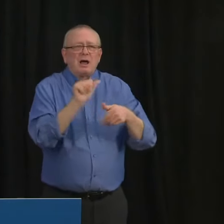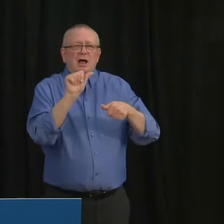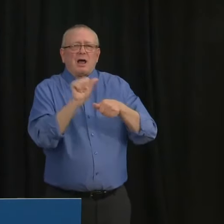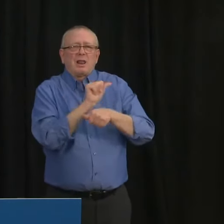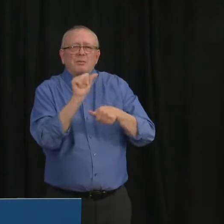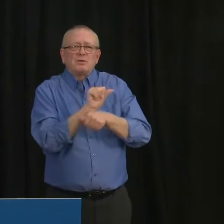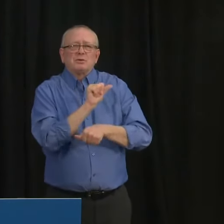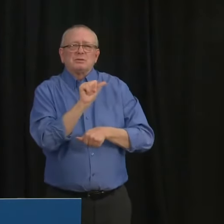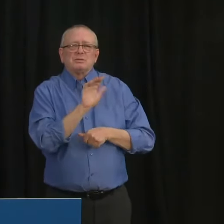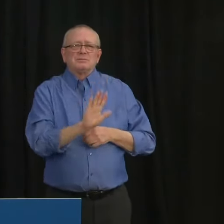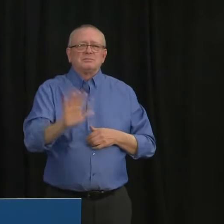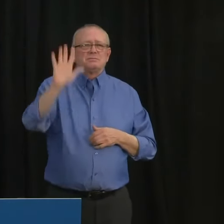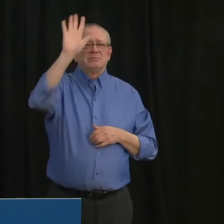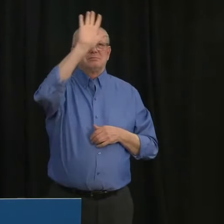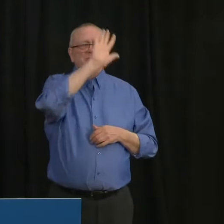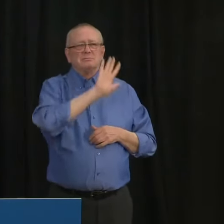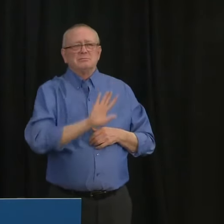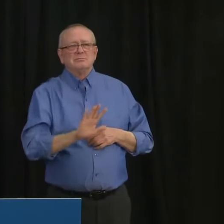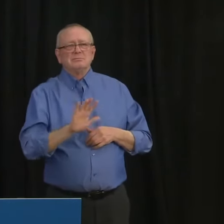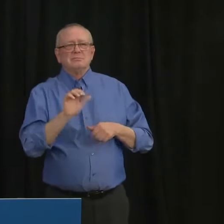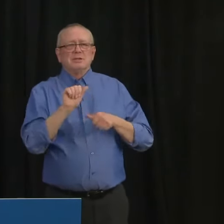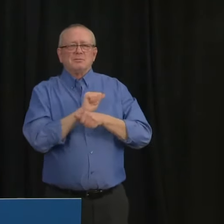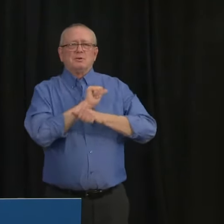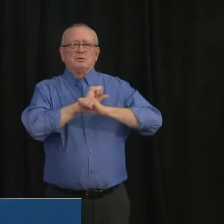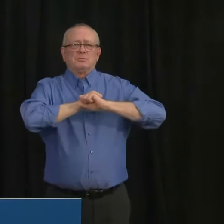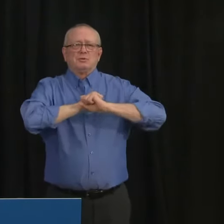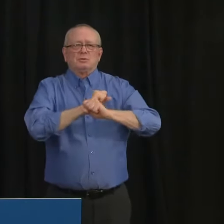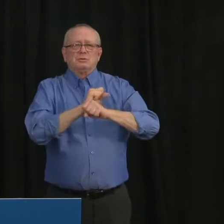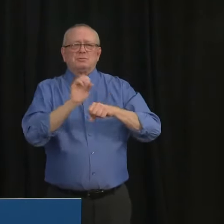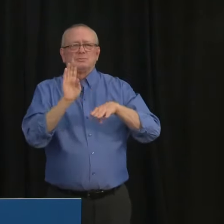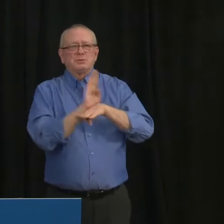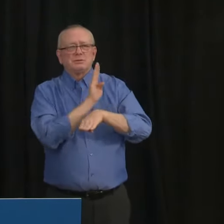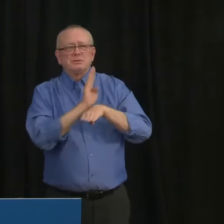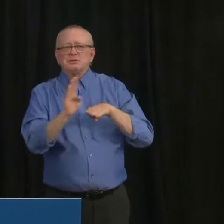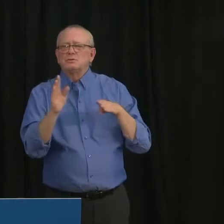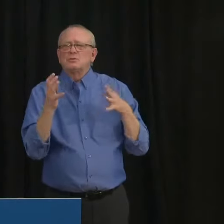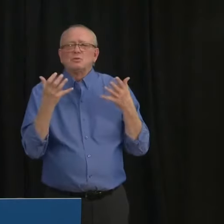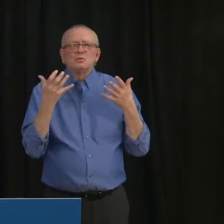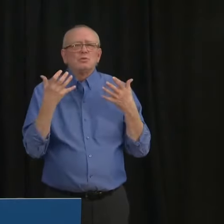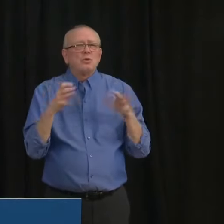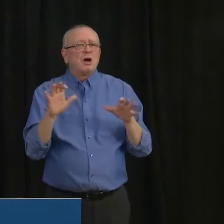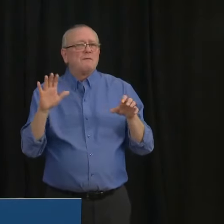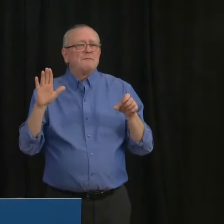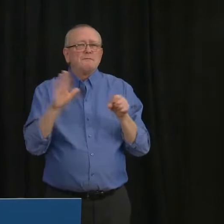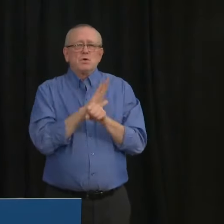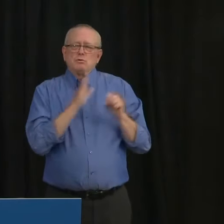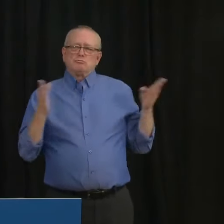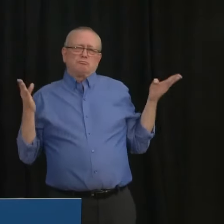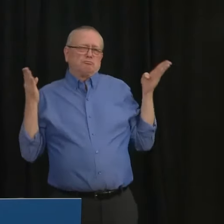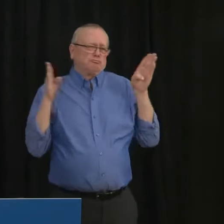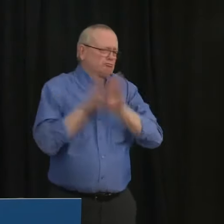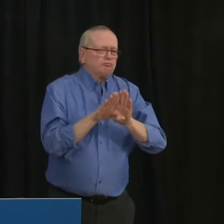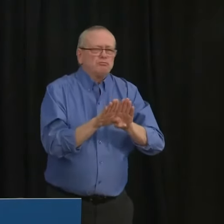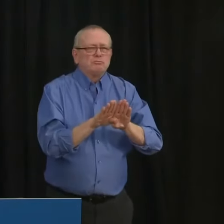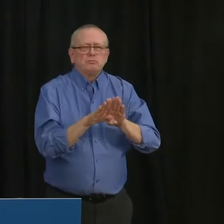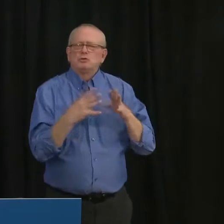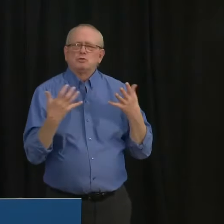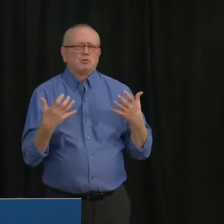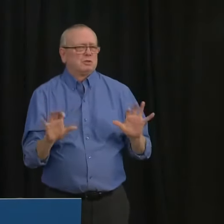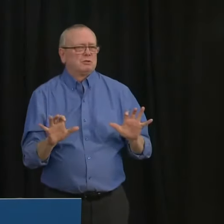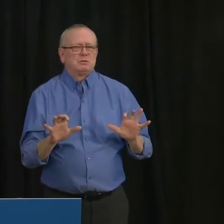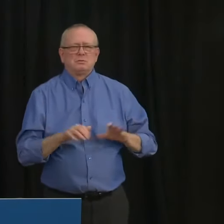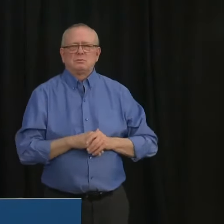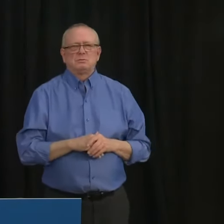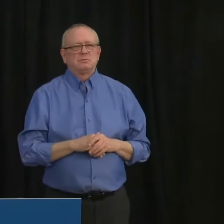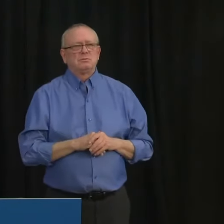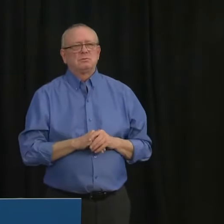lockdown would inflict. We must not forget that every measure we put in place does make life harder